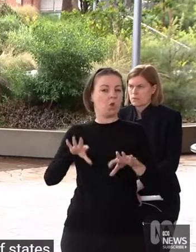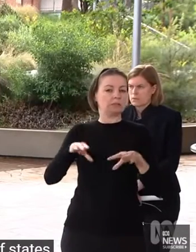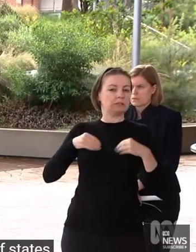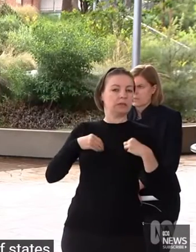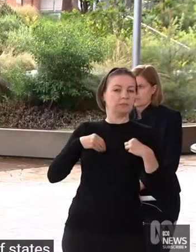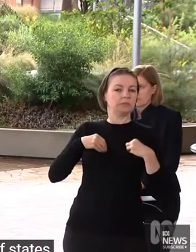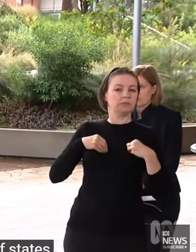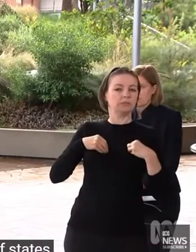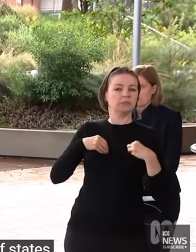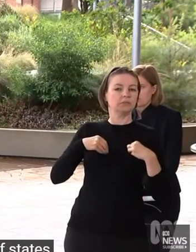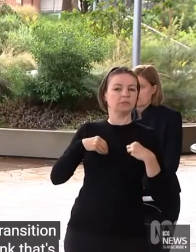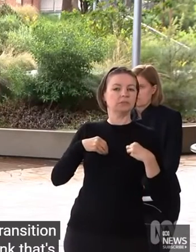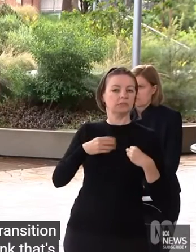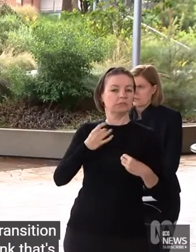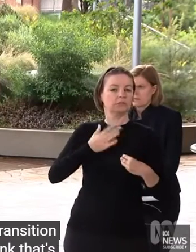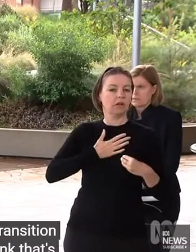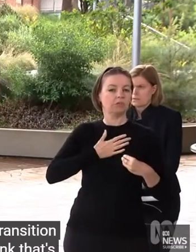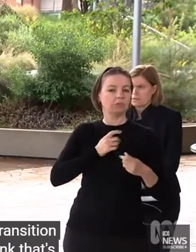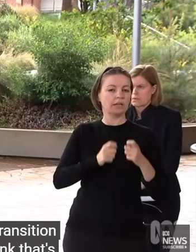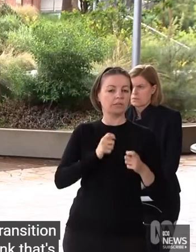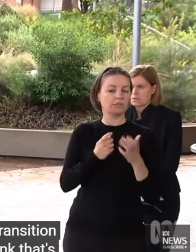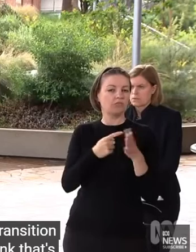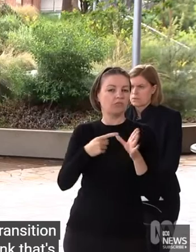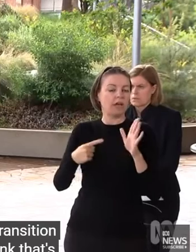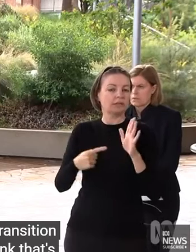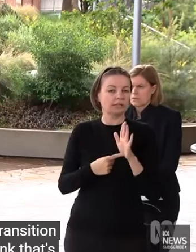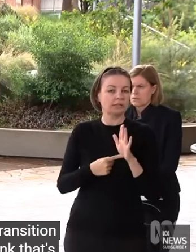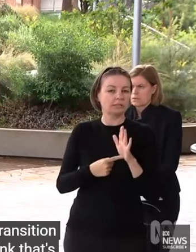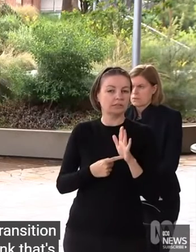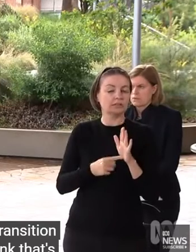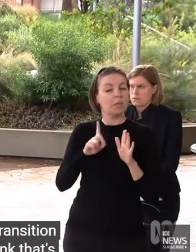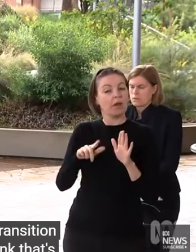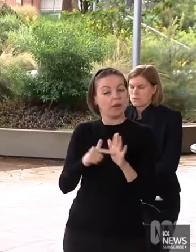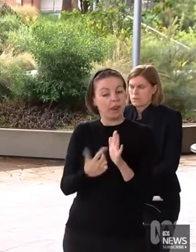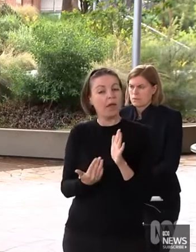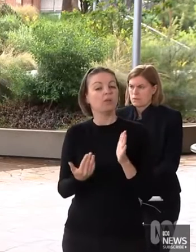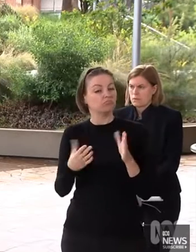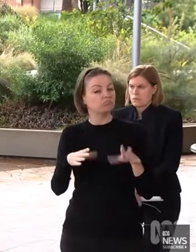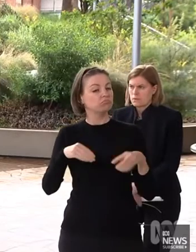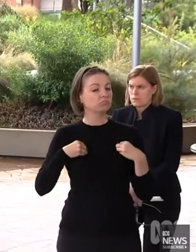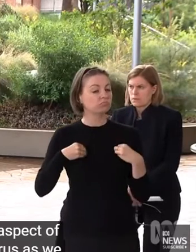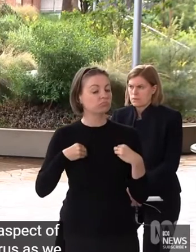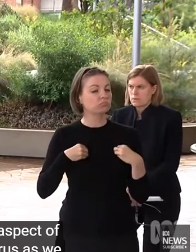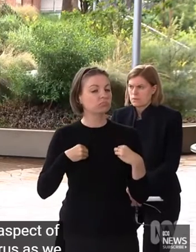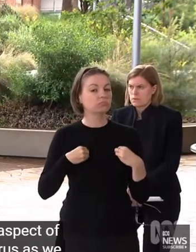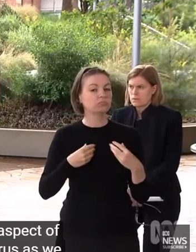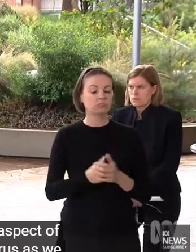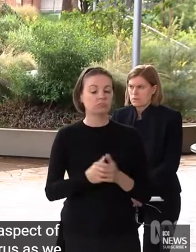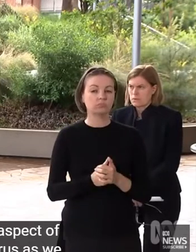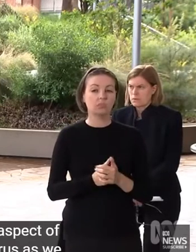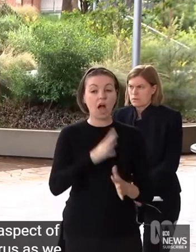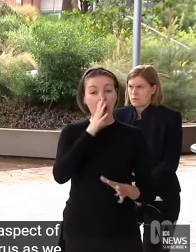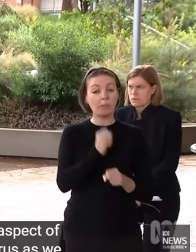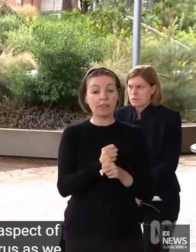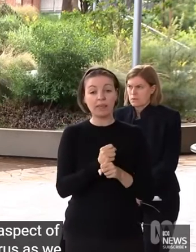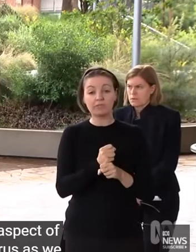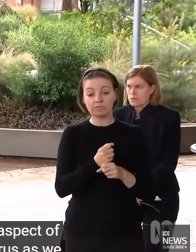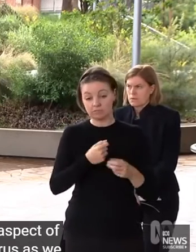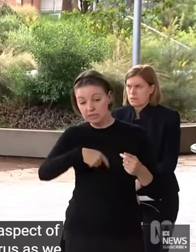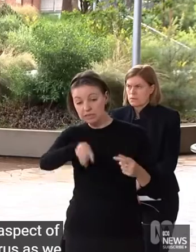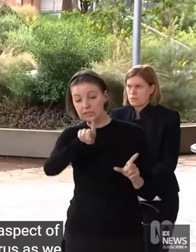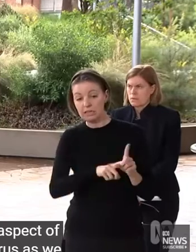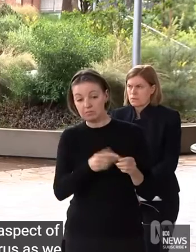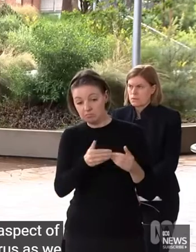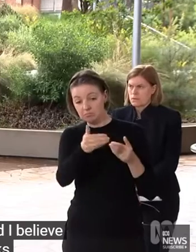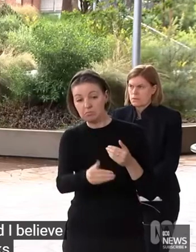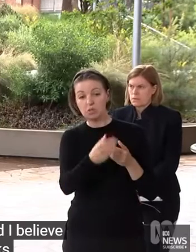to rats. I think that's going to be a natural aspect of living alongside the virus as we move through. As I said, I believe that 2022 looks like